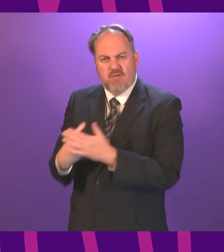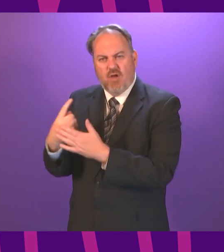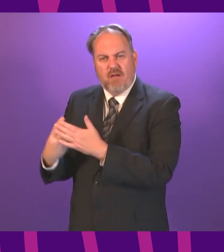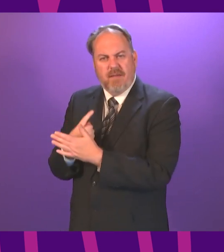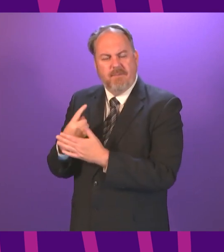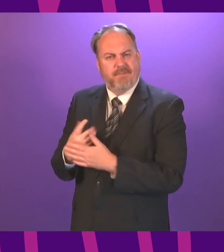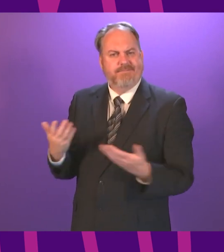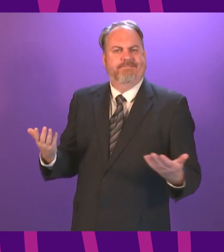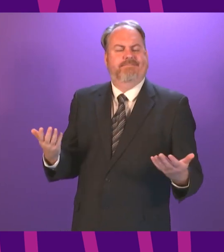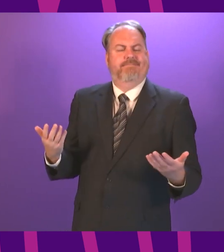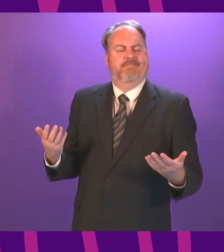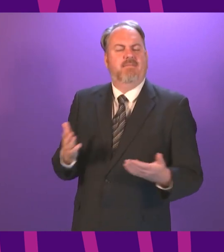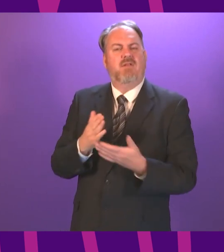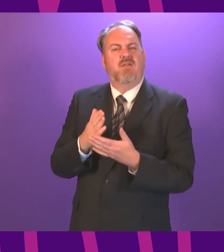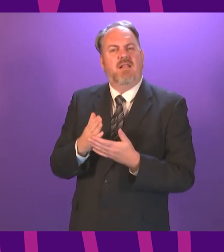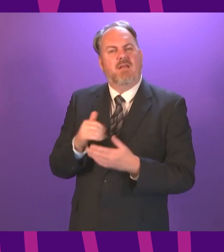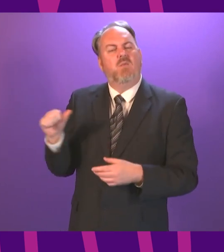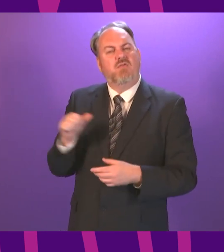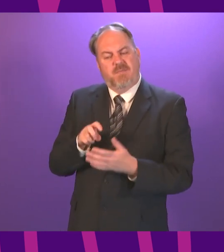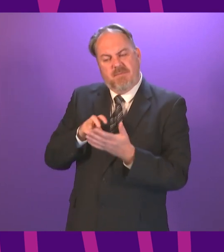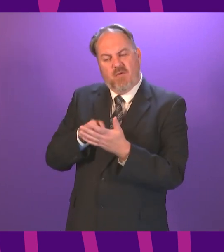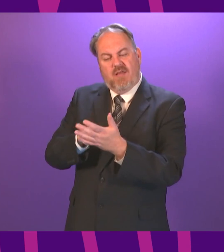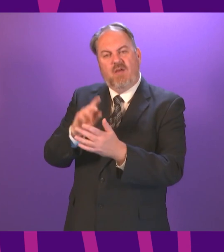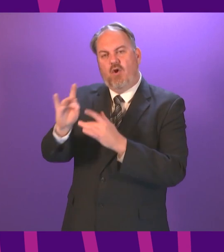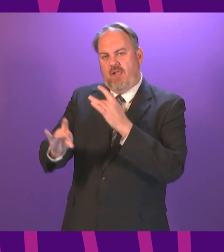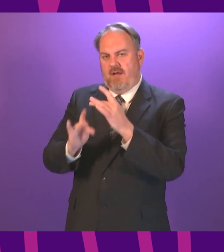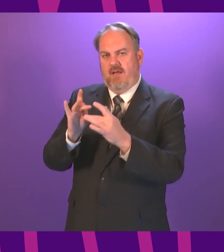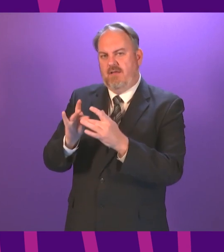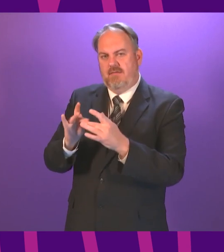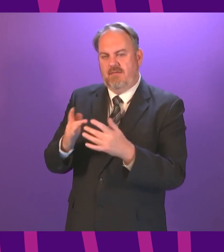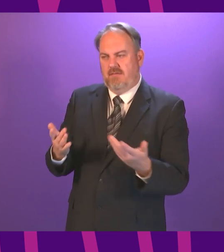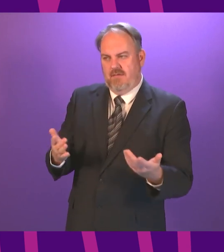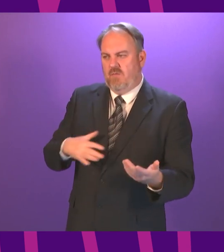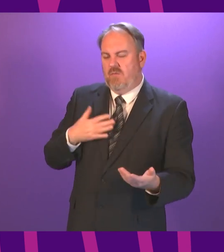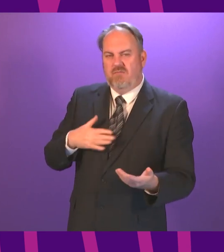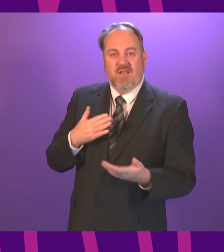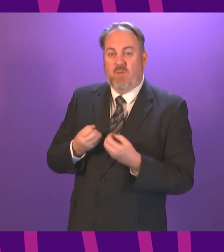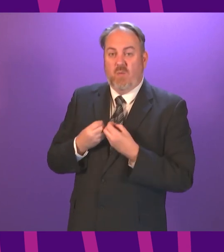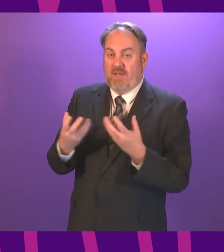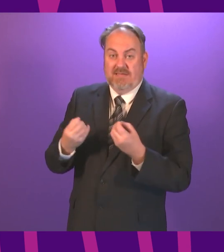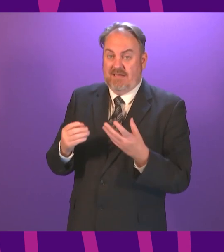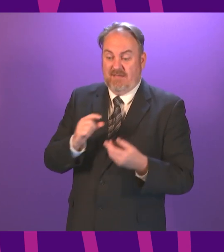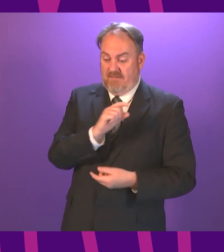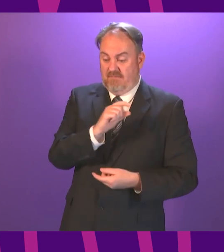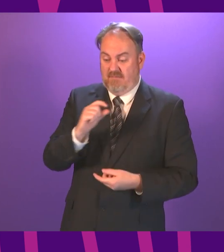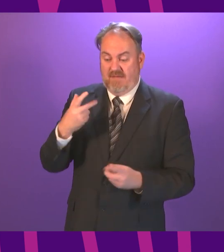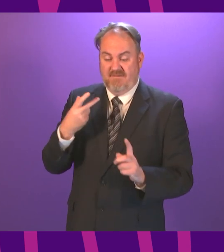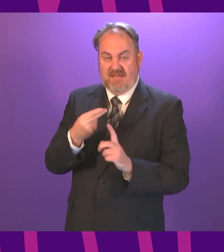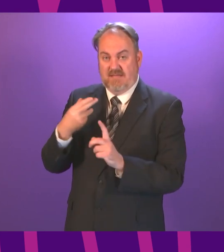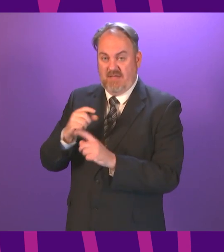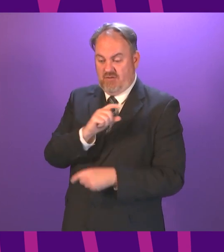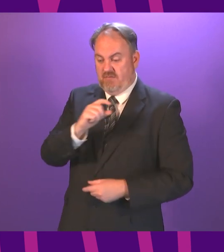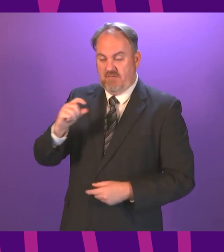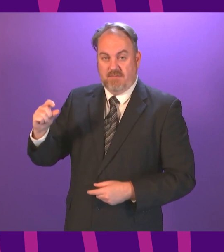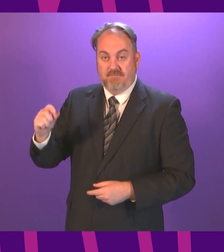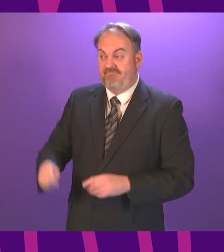ages going forward because we cannot continue to have this level of non-attendance? It's inefficient. Cabinet Secretary. So, as I say, in general, I